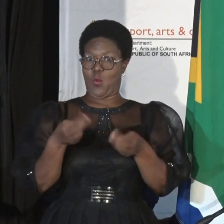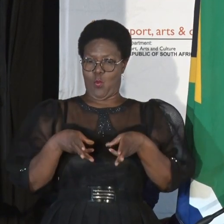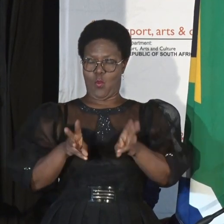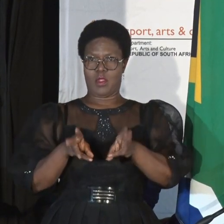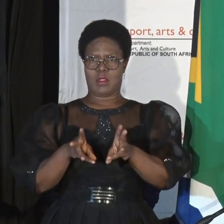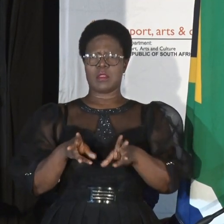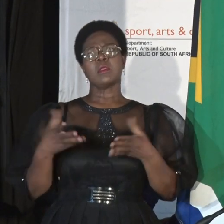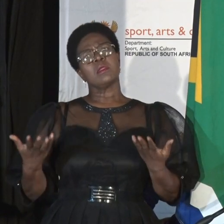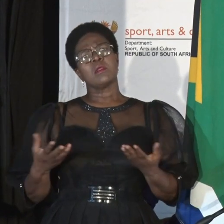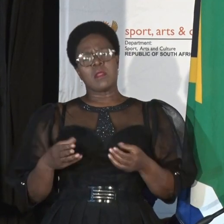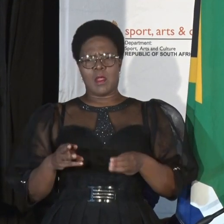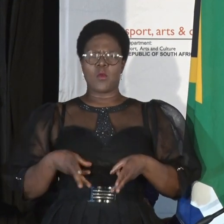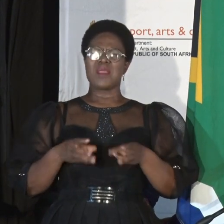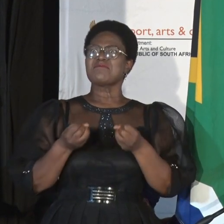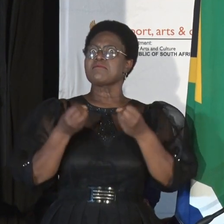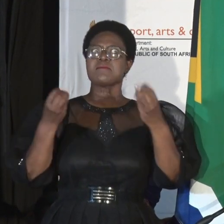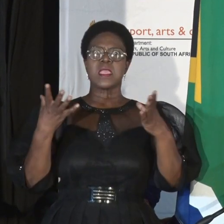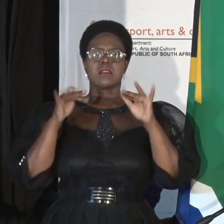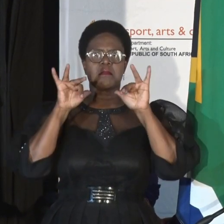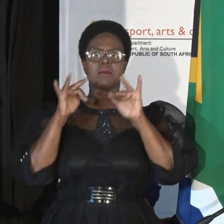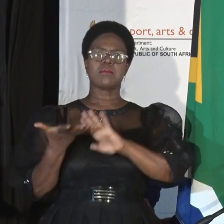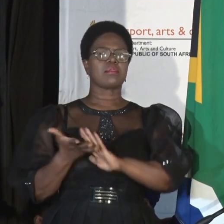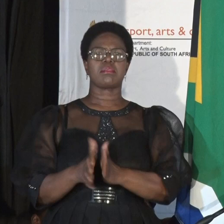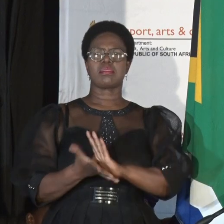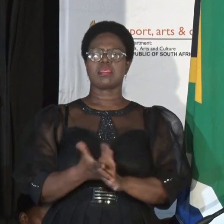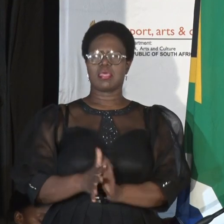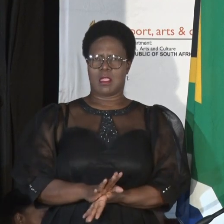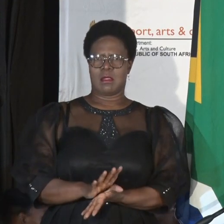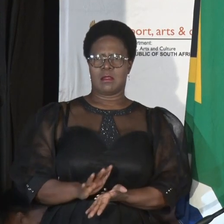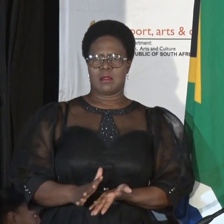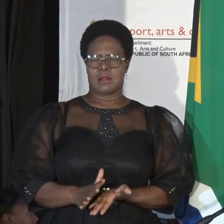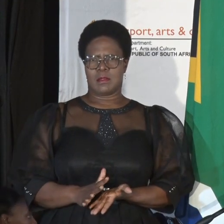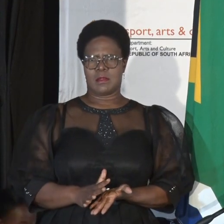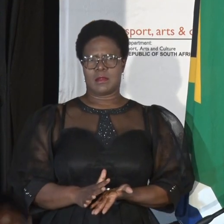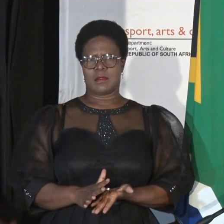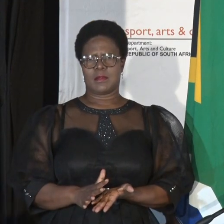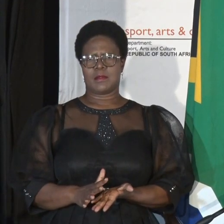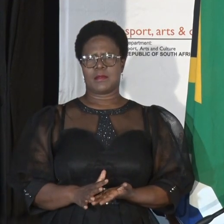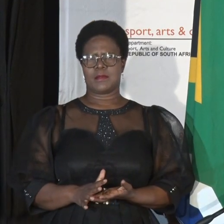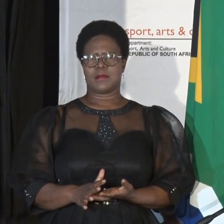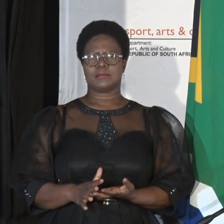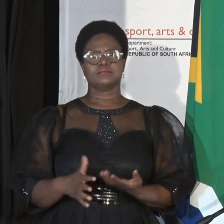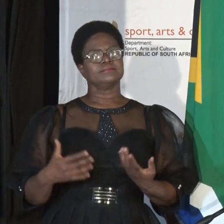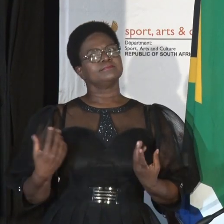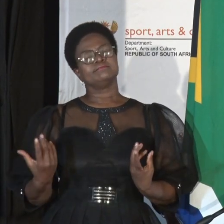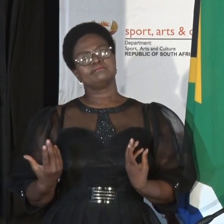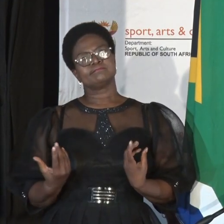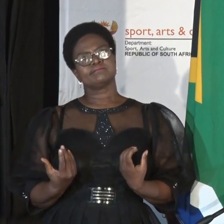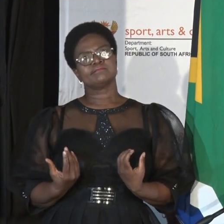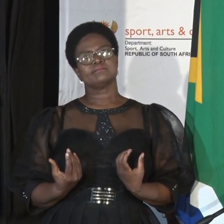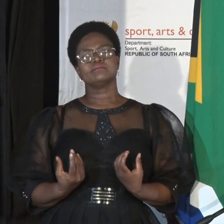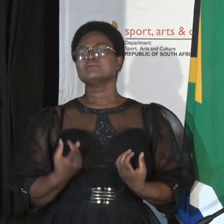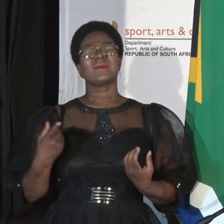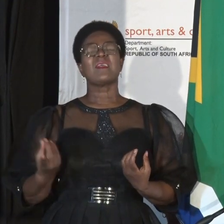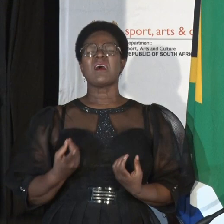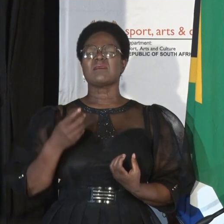Along the way, many of our patriots perished, we'll cite a few about all those